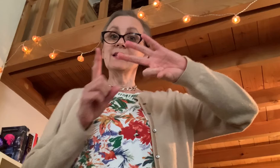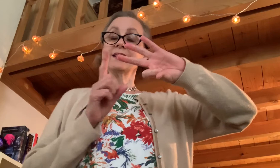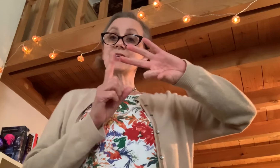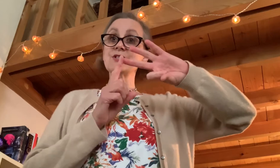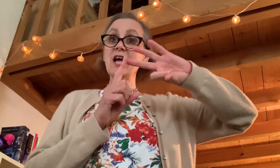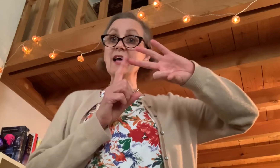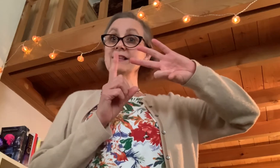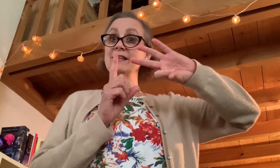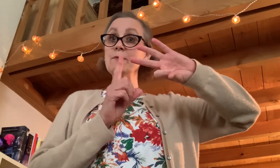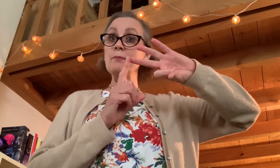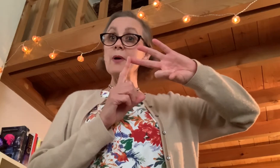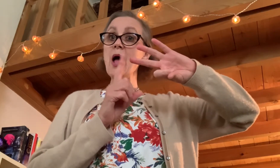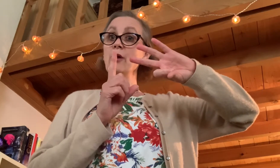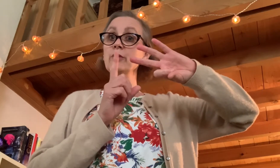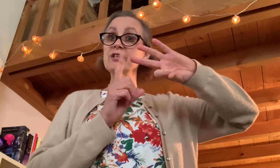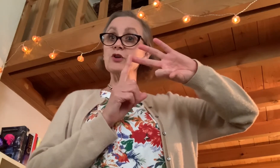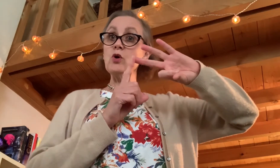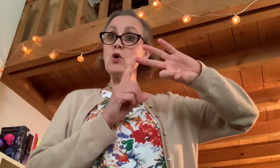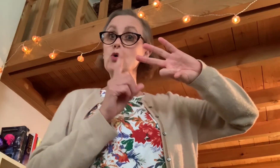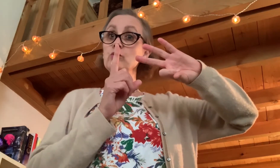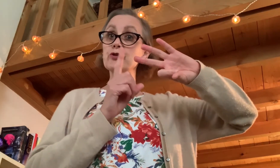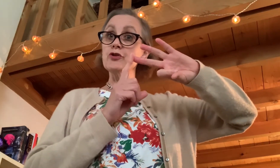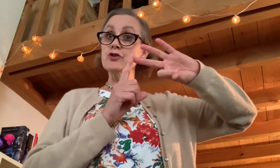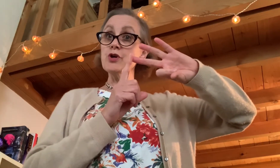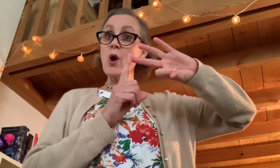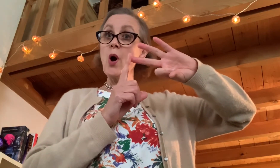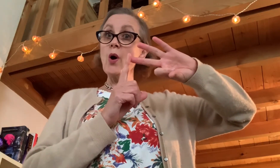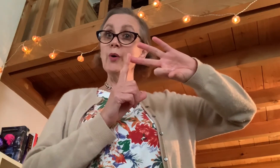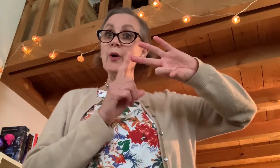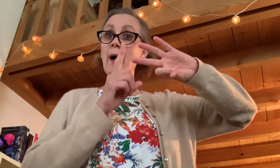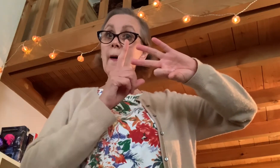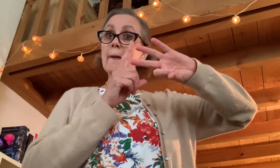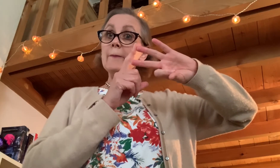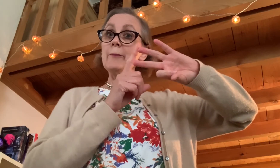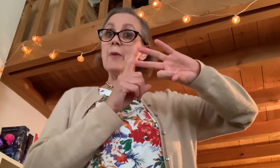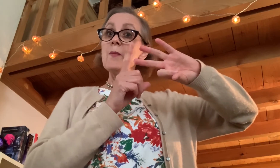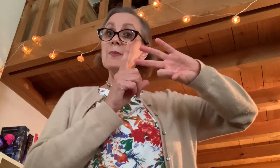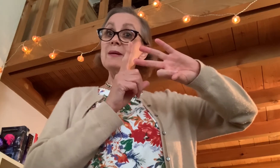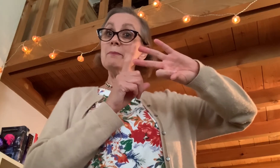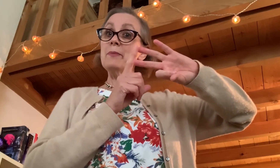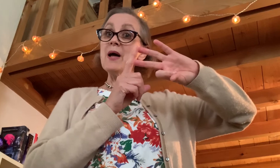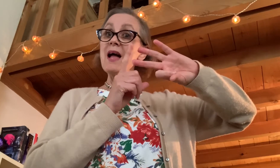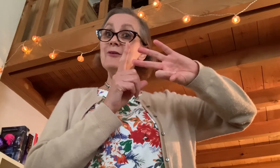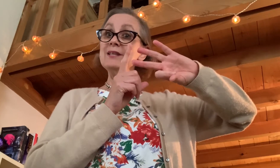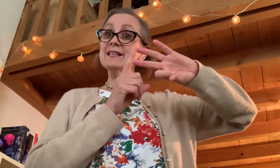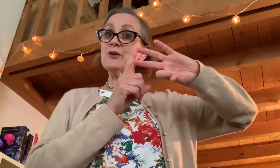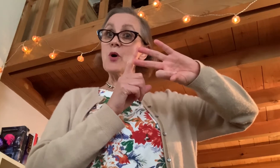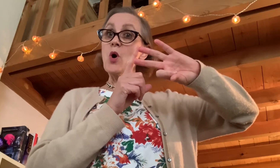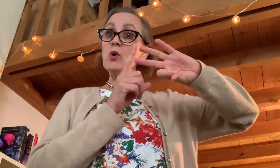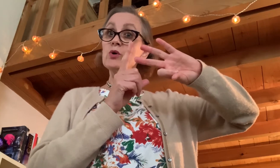Daddy Bear is called Doe, Mummy Bear is called,